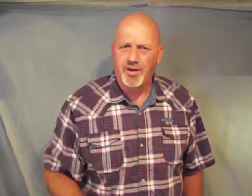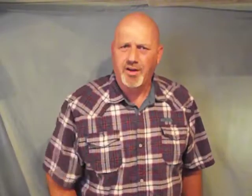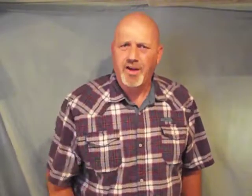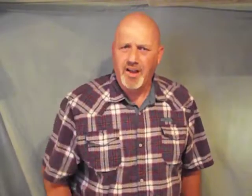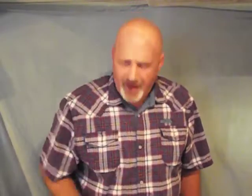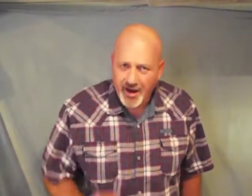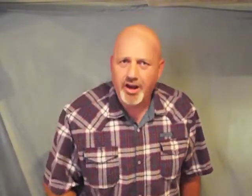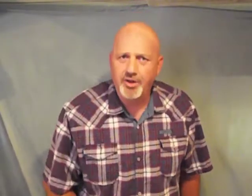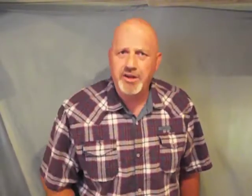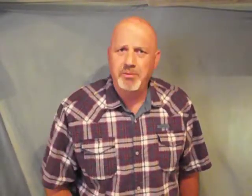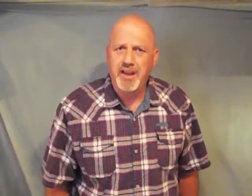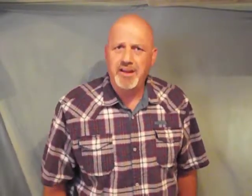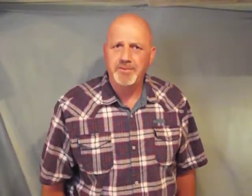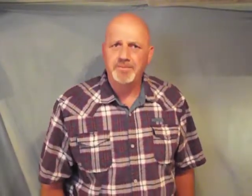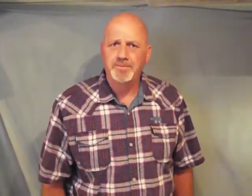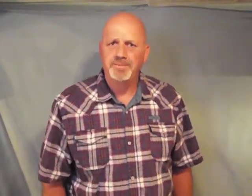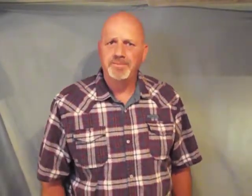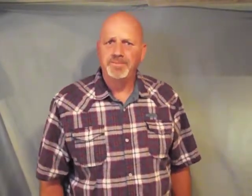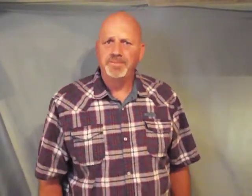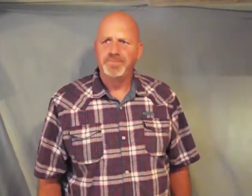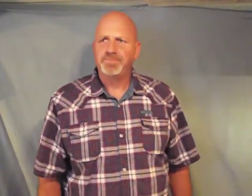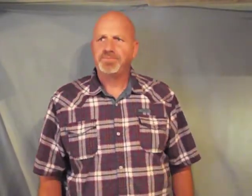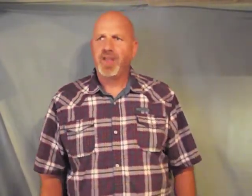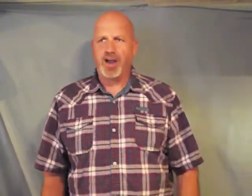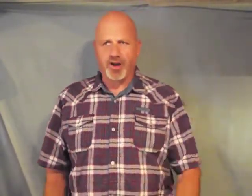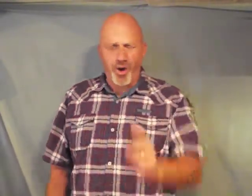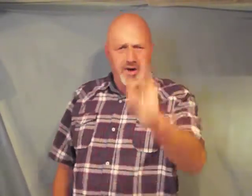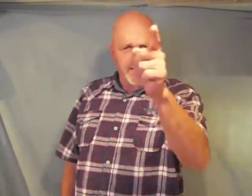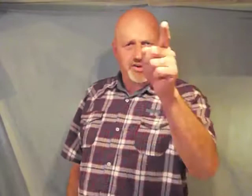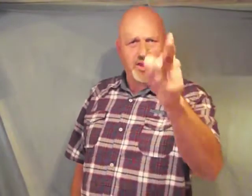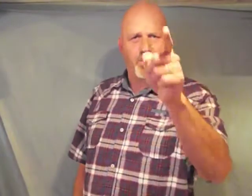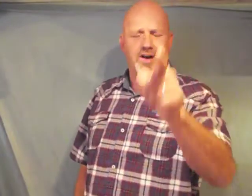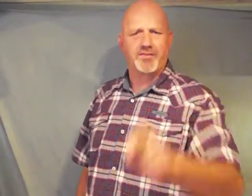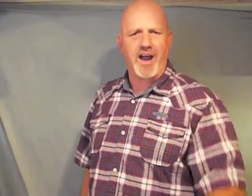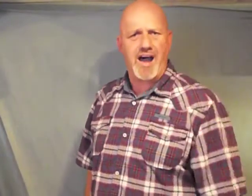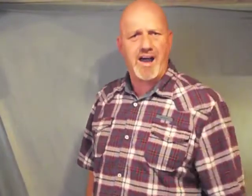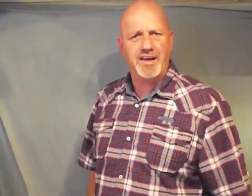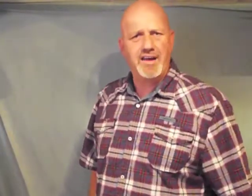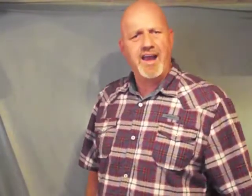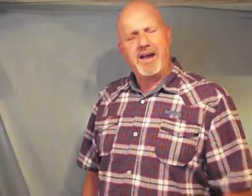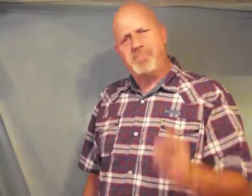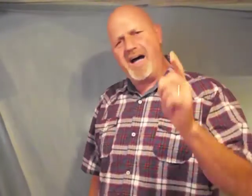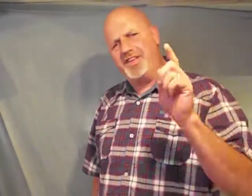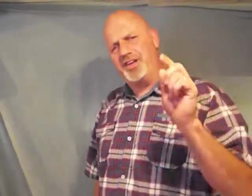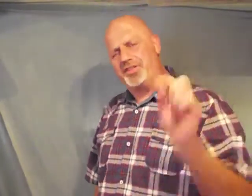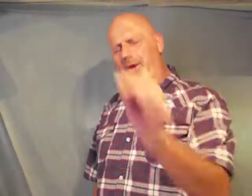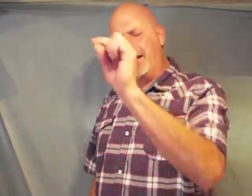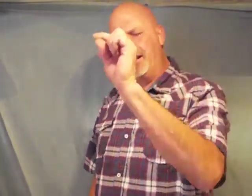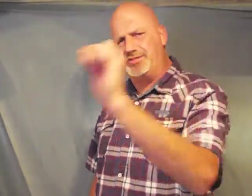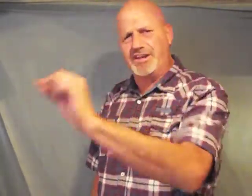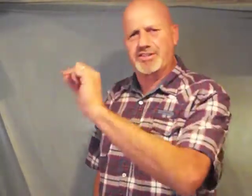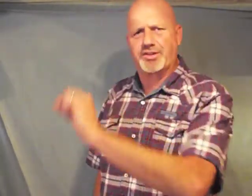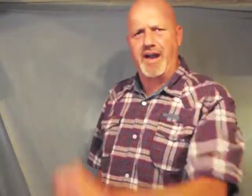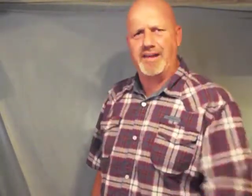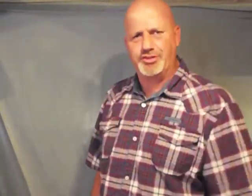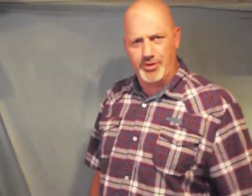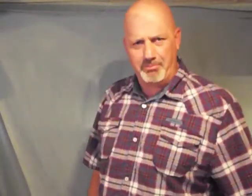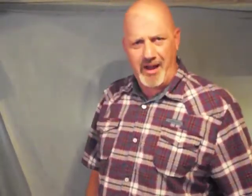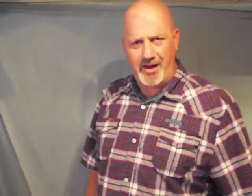including me according to the word of God and by the authority of Jesus Christ you are bound